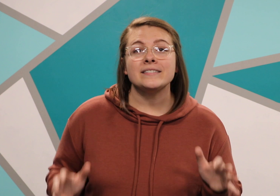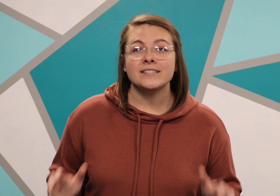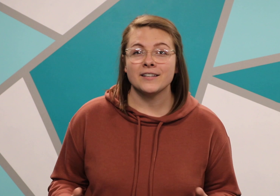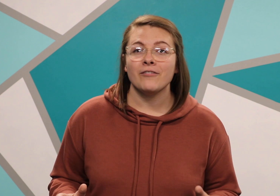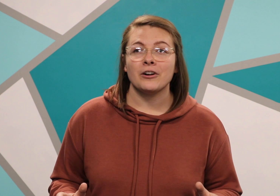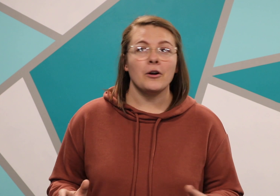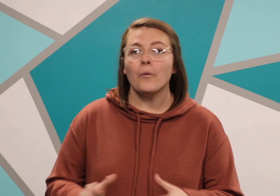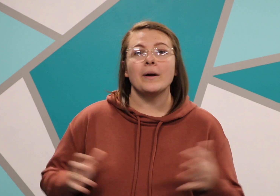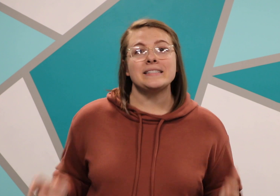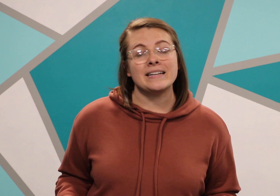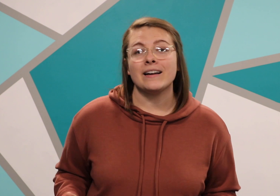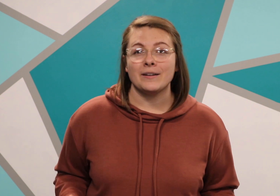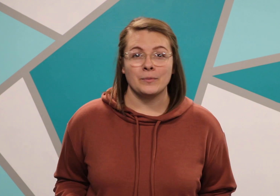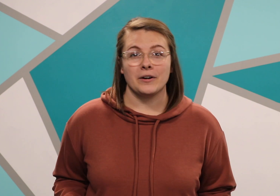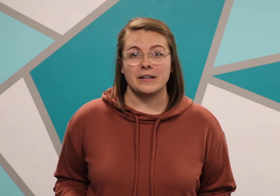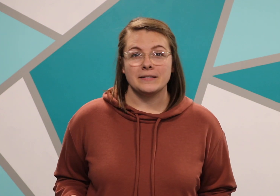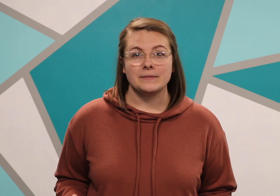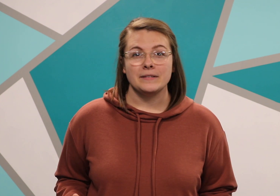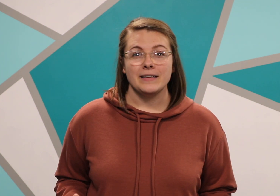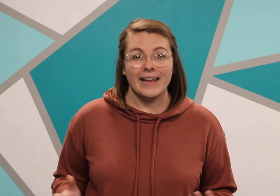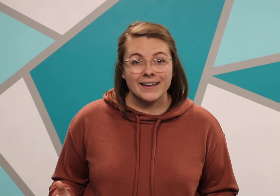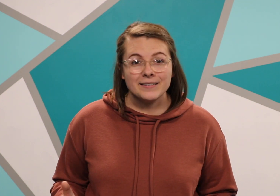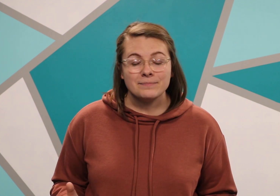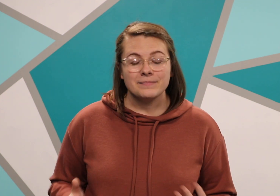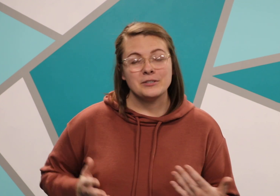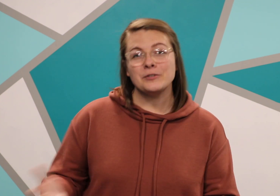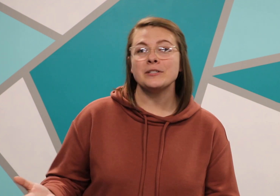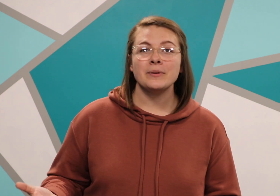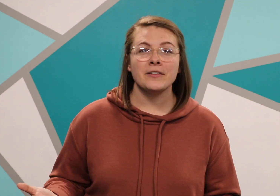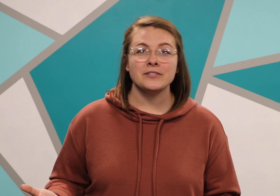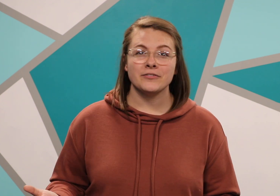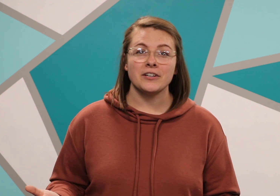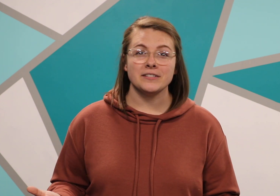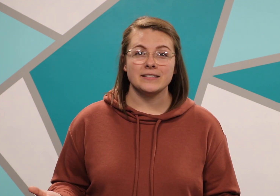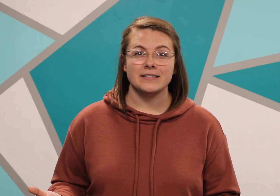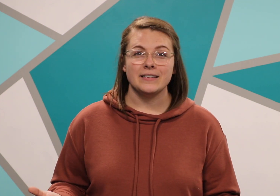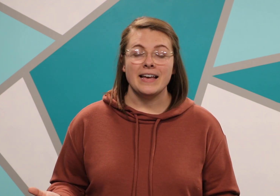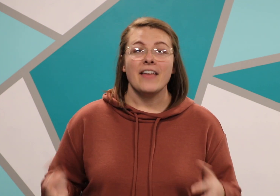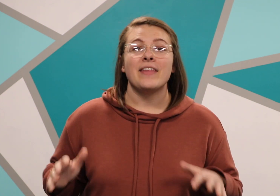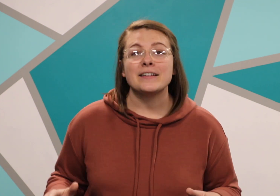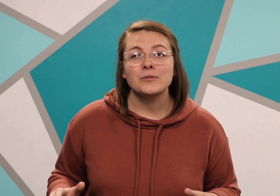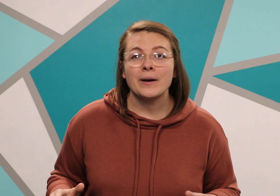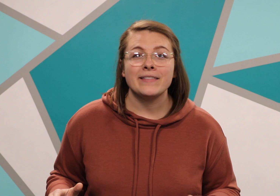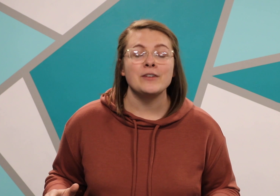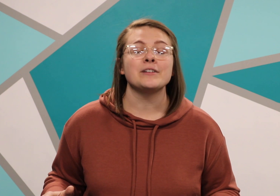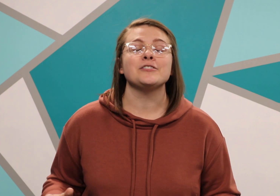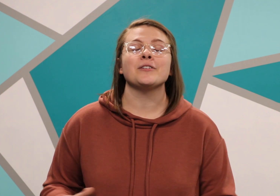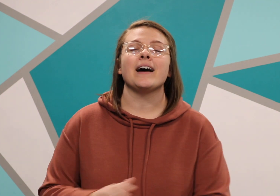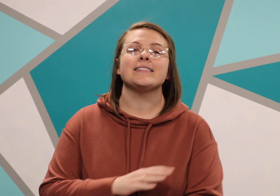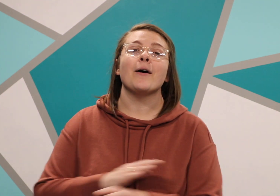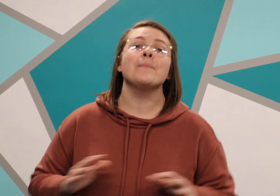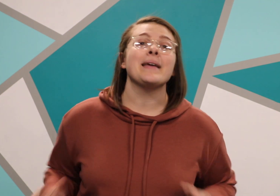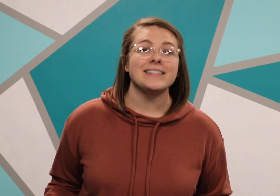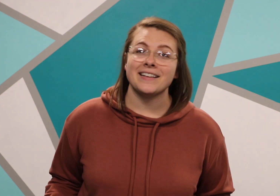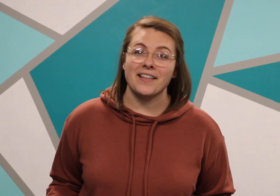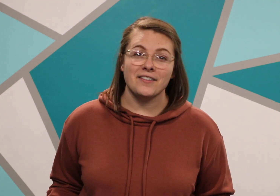discover what's in God's word and choose to put others first that's a way that you can show God's amazing love